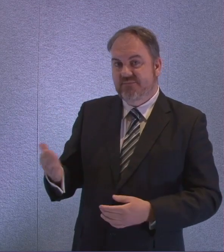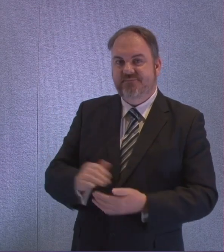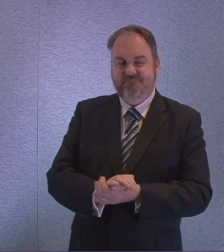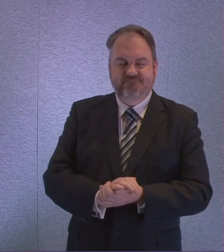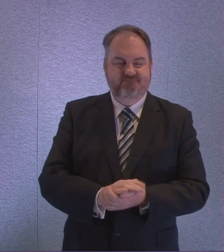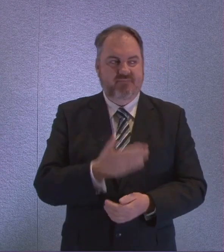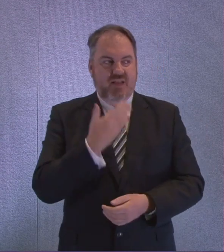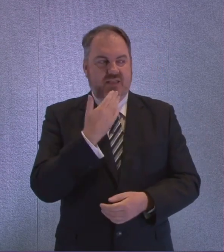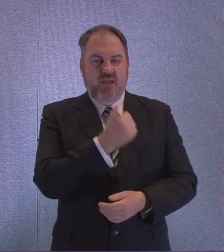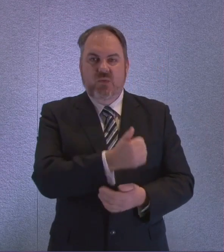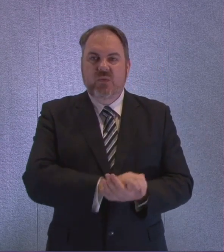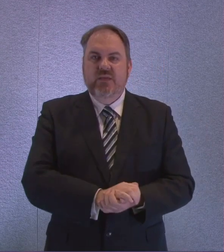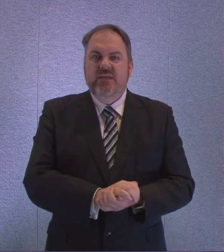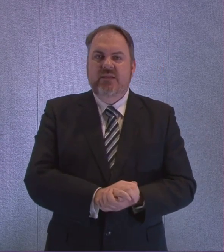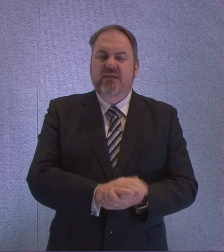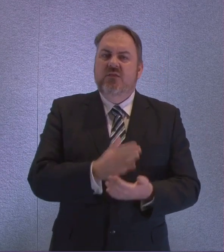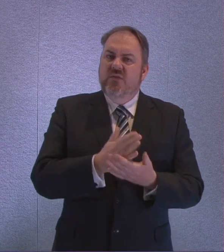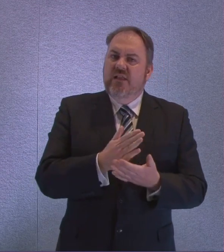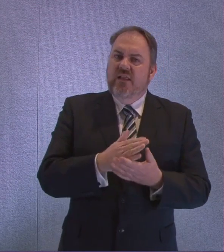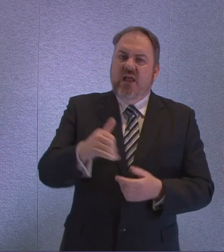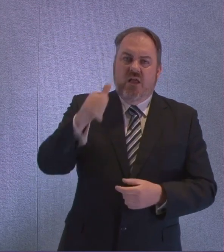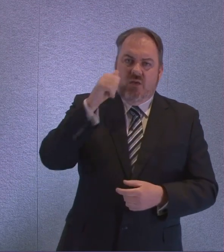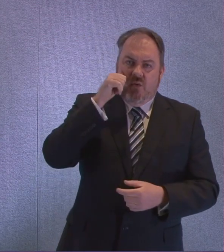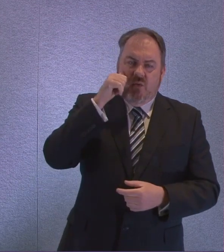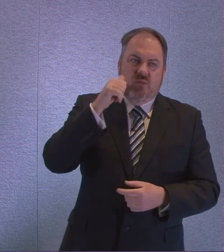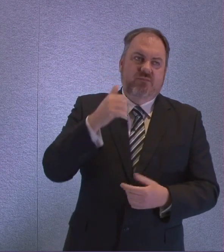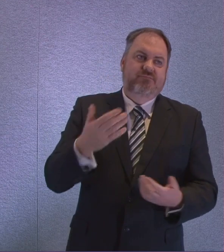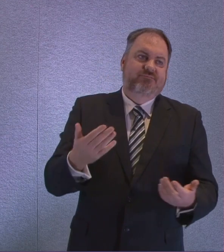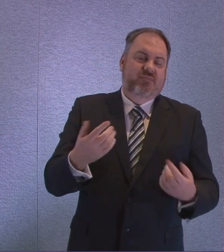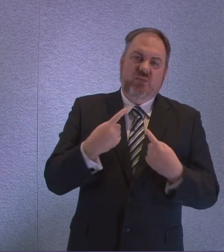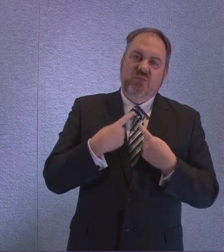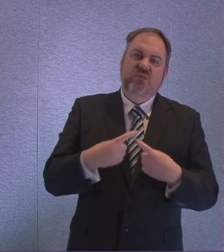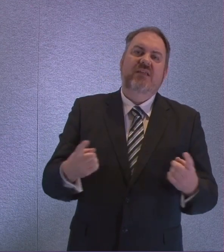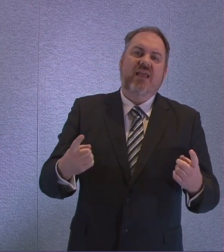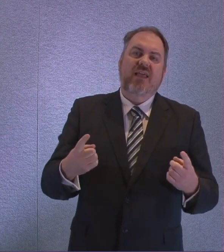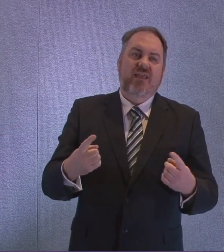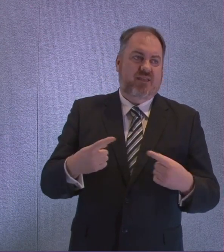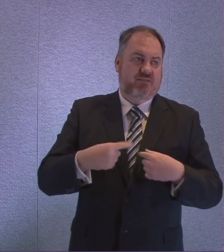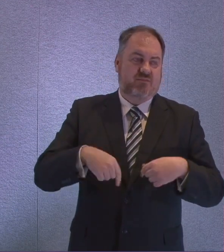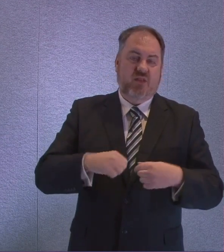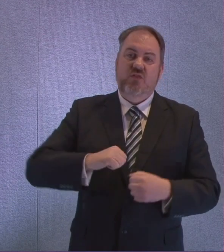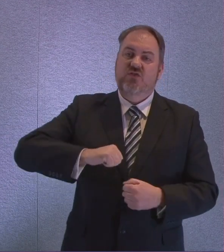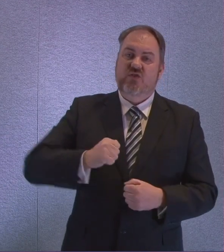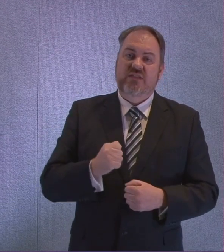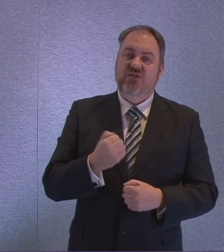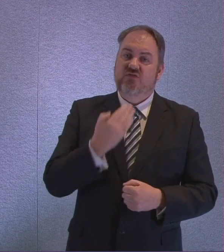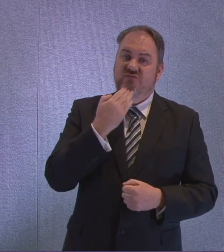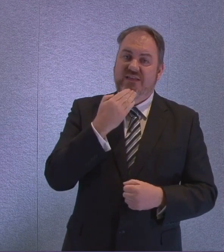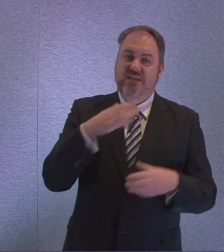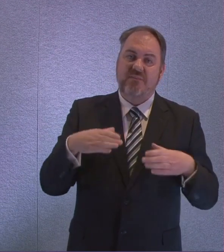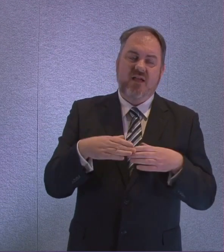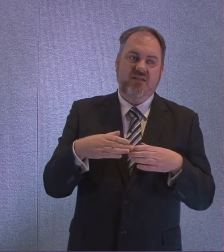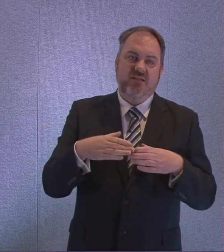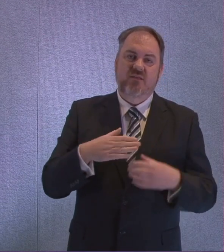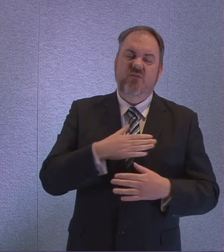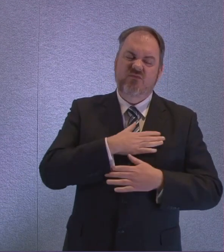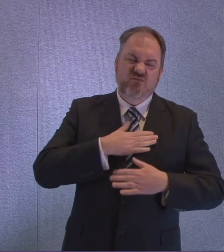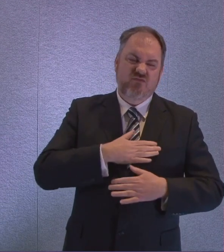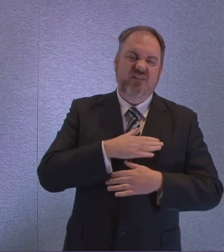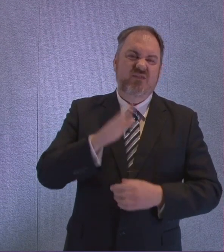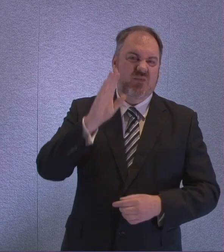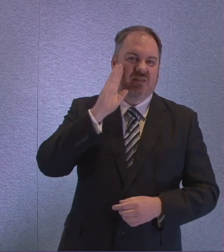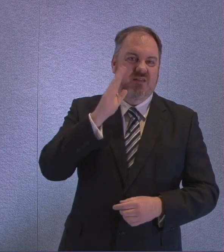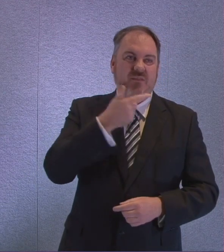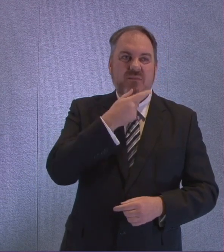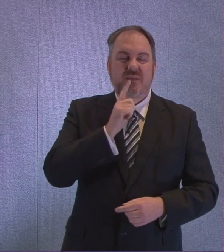Officer. Like everybody else, my first thoughts and those of the Scottish Green Party are with those who've lost a loved one, those who are